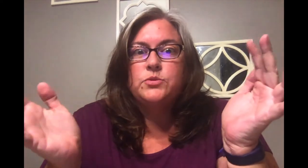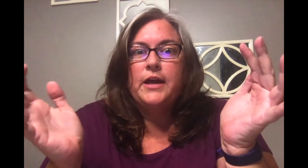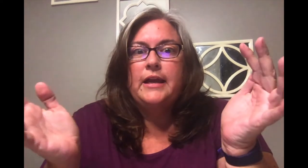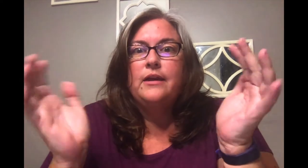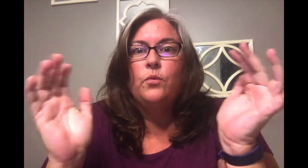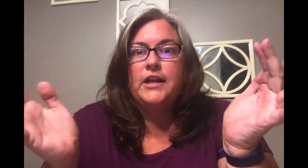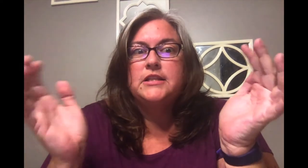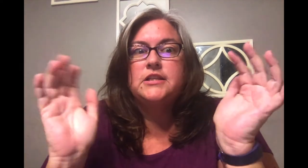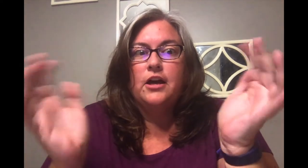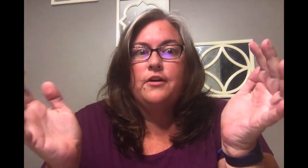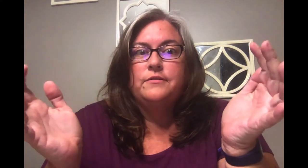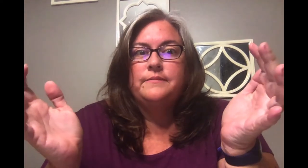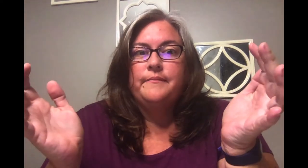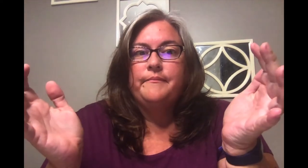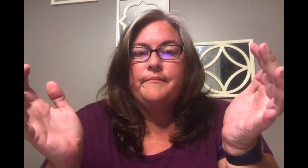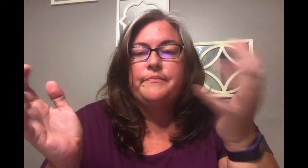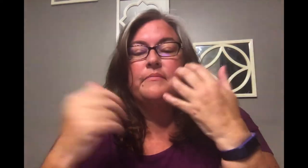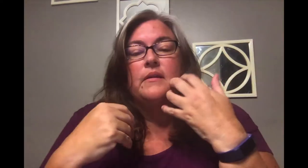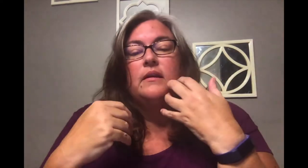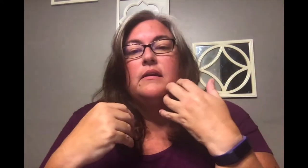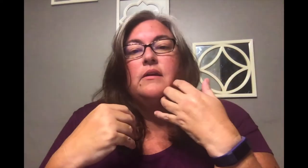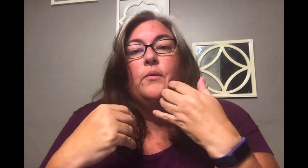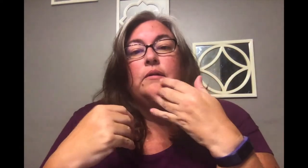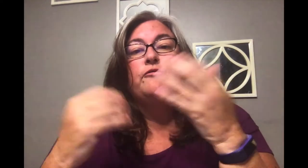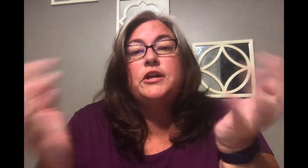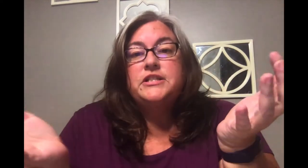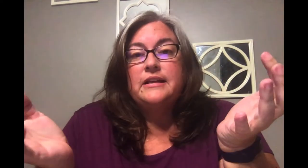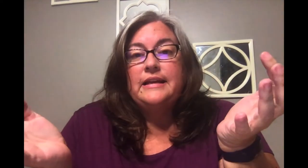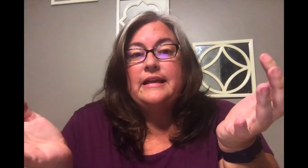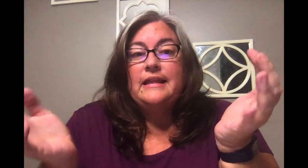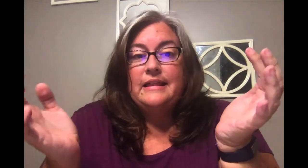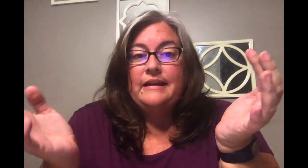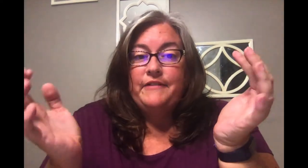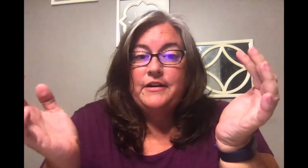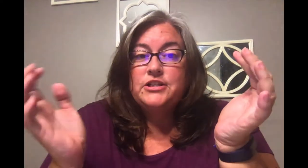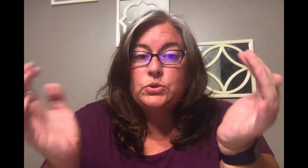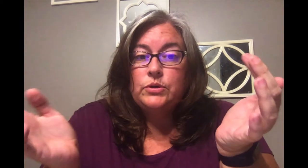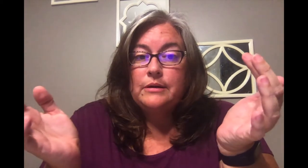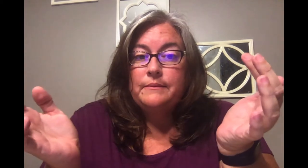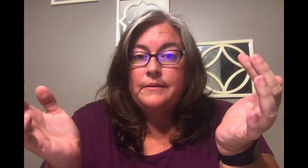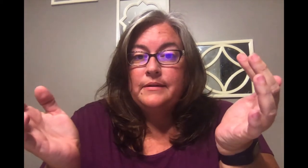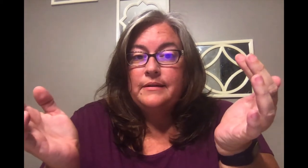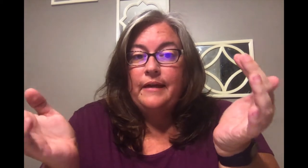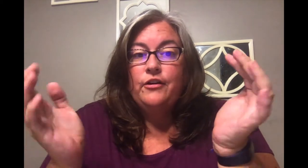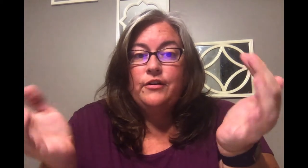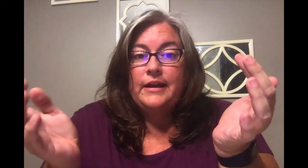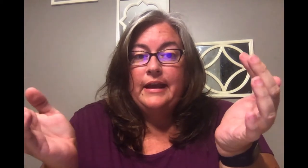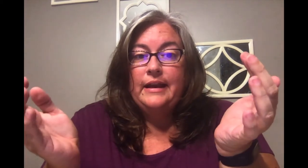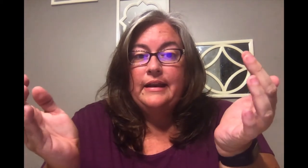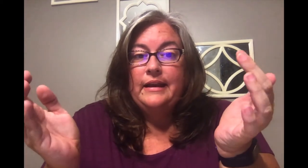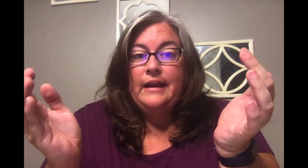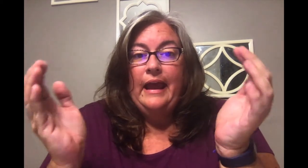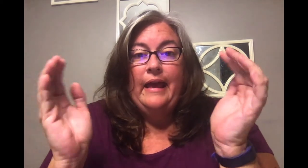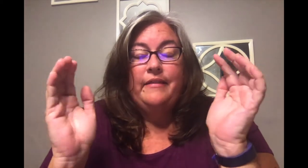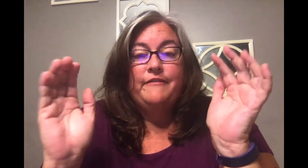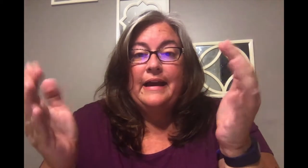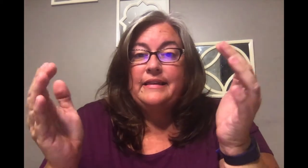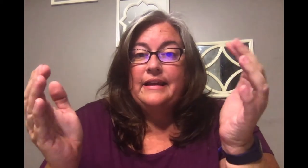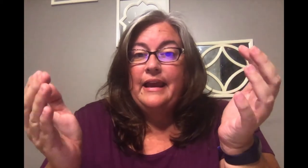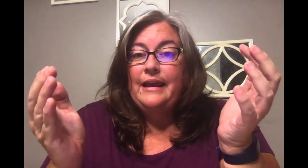way it wanted to go well unfortunately that very storm and the hurricane and the fact that it came